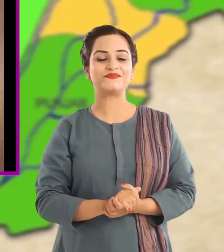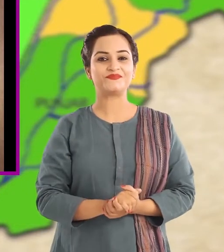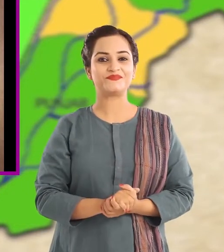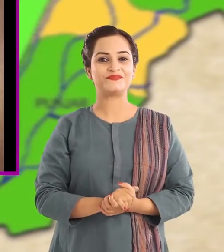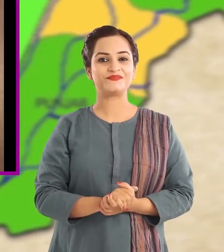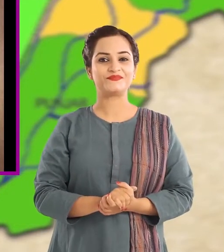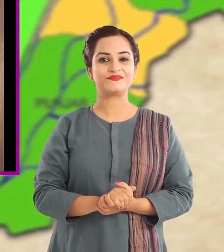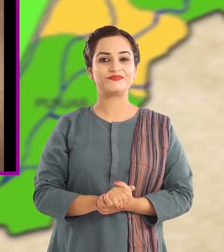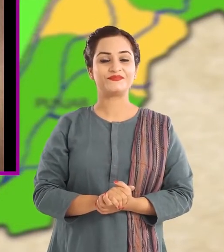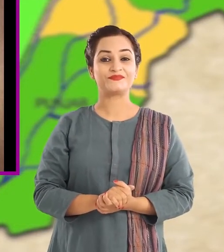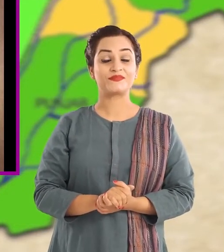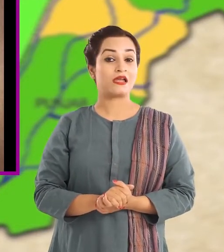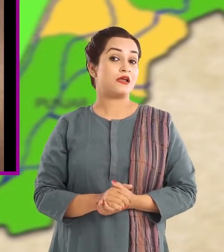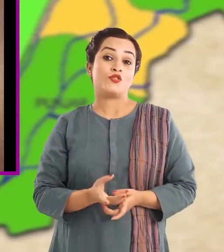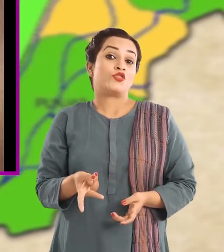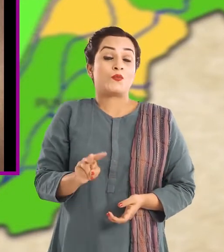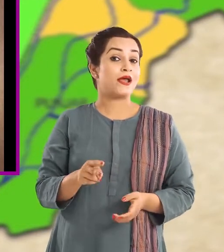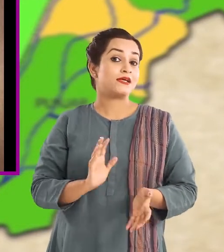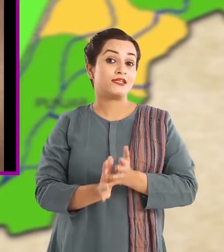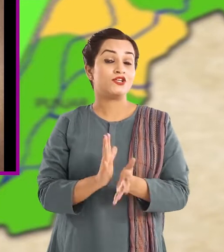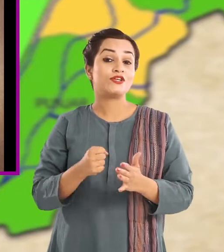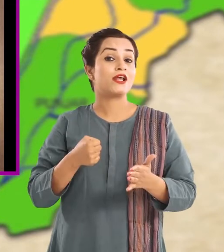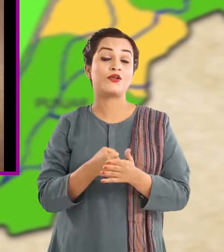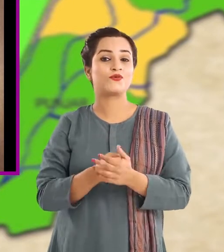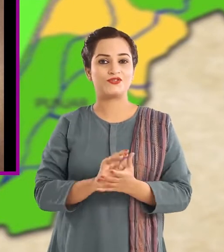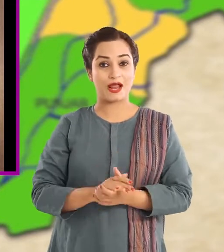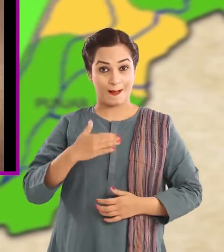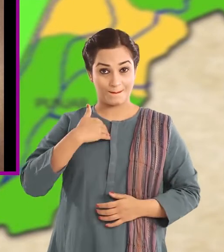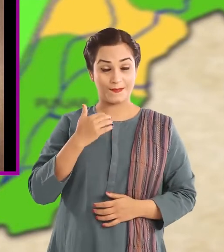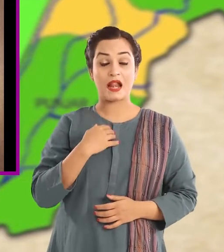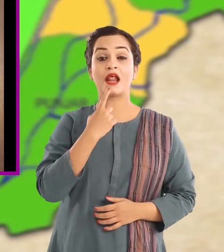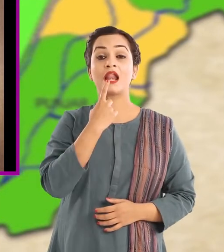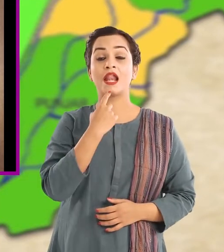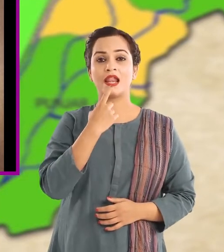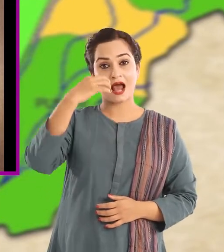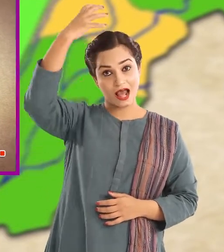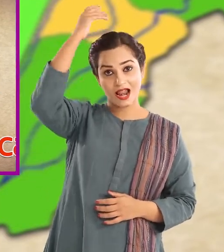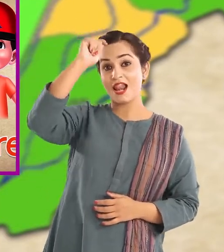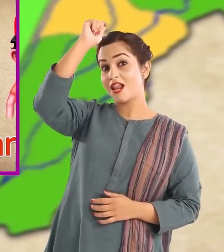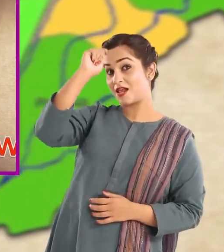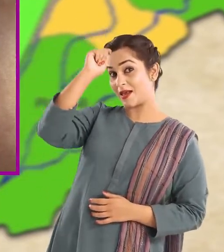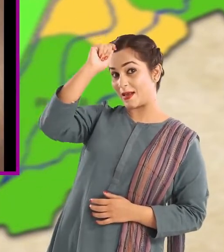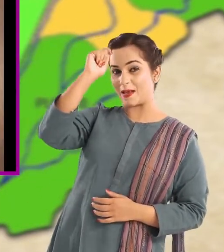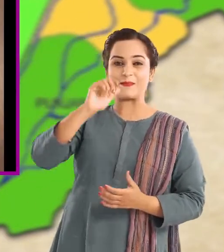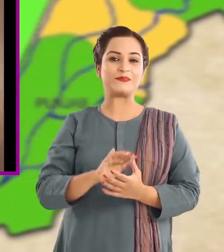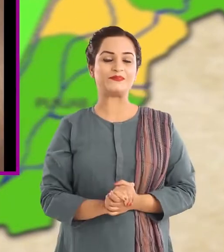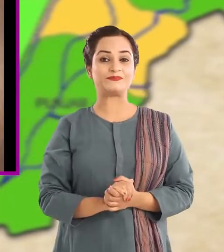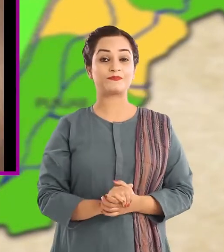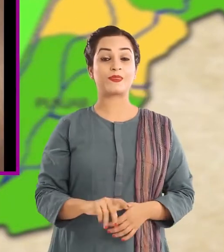Now you try saying it. I wear a red cap. Tap. T.